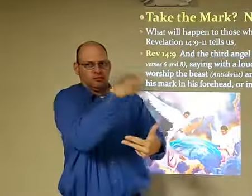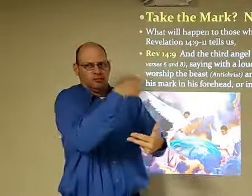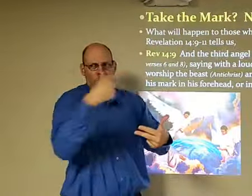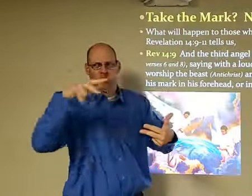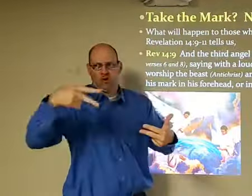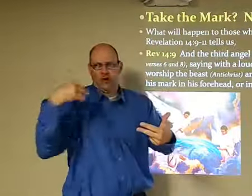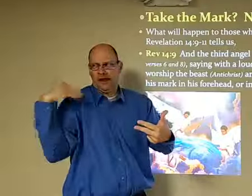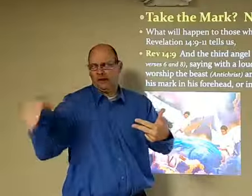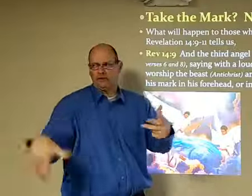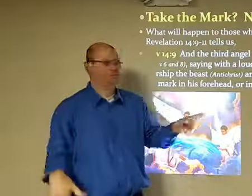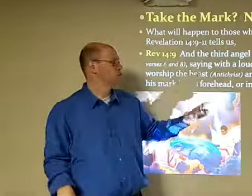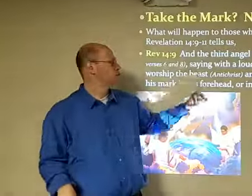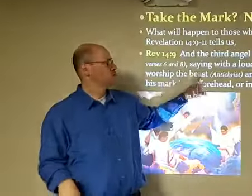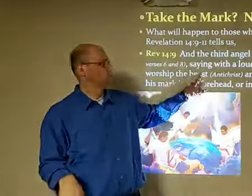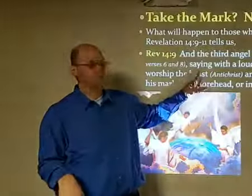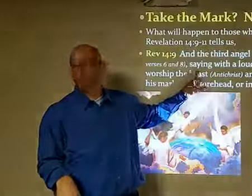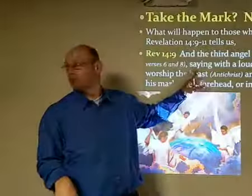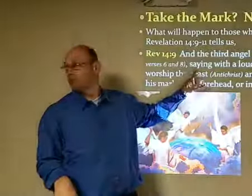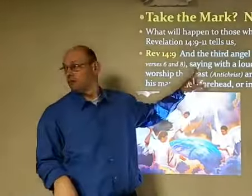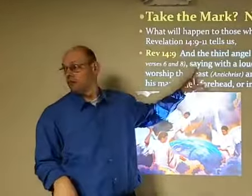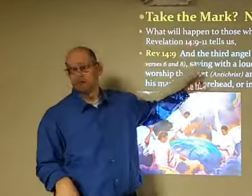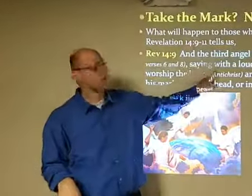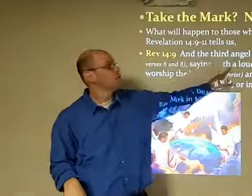third angel begins here in verse 9. Okay?